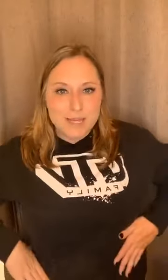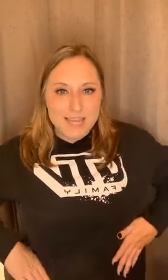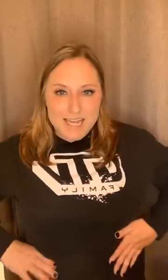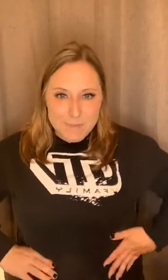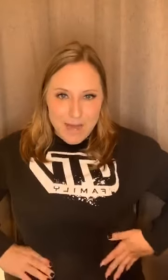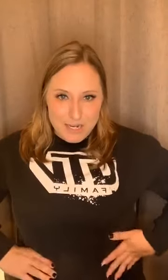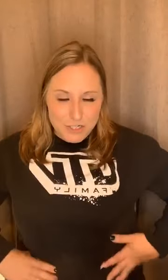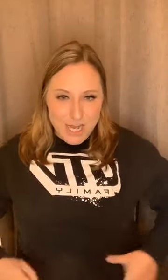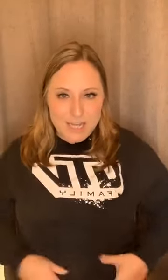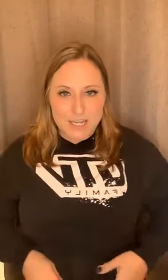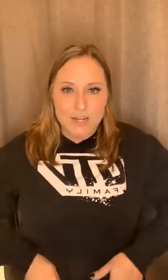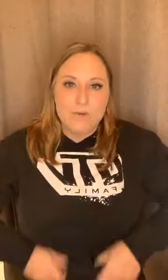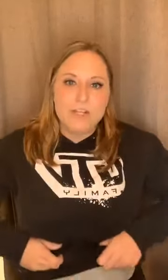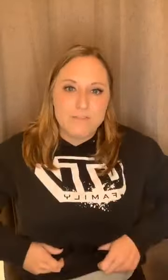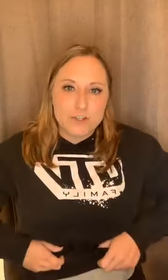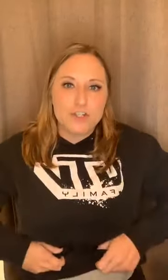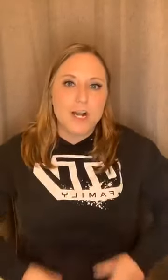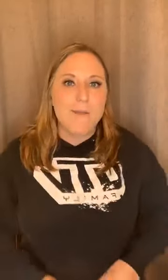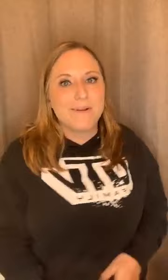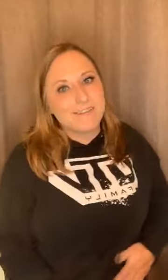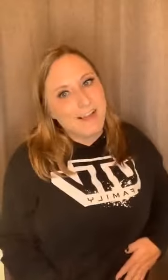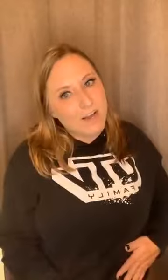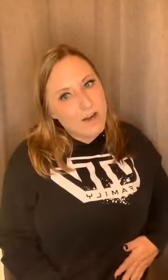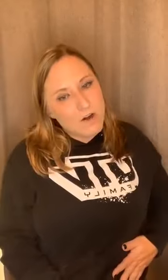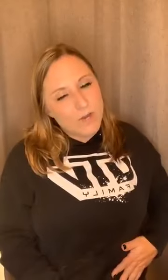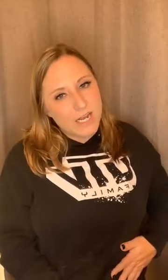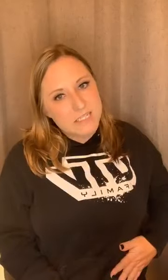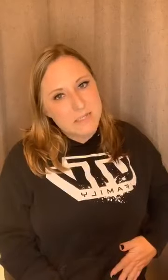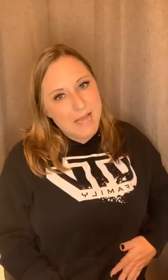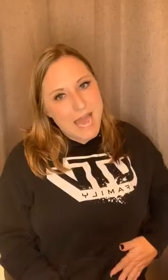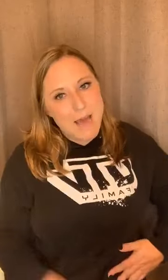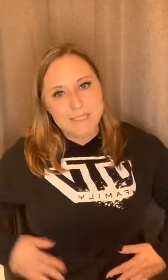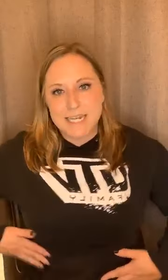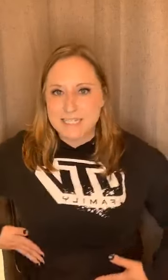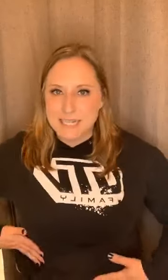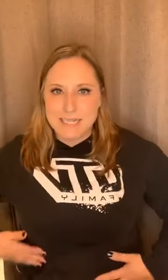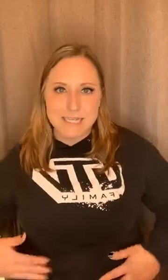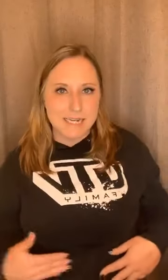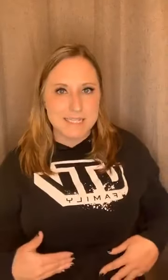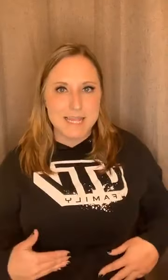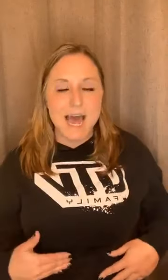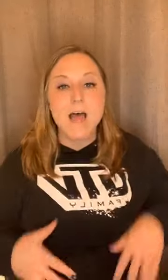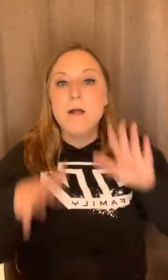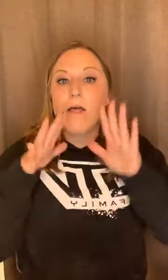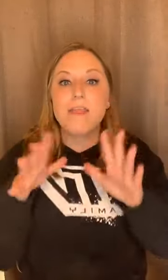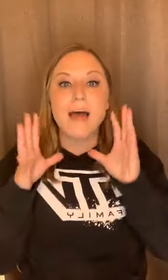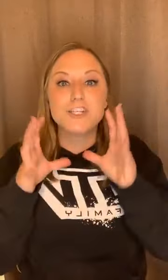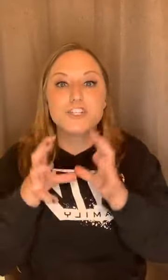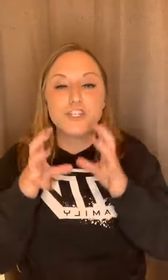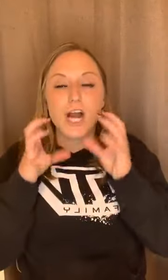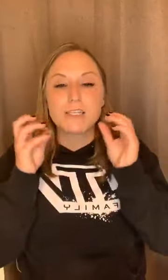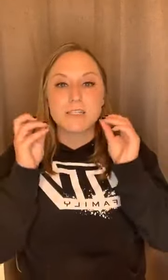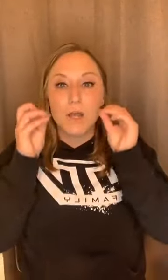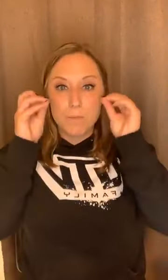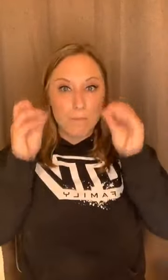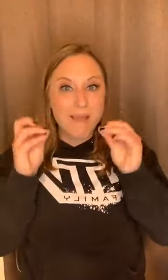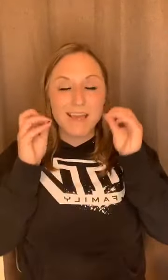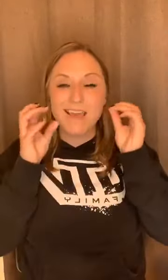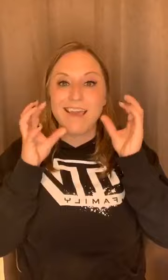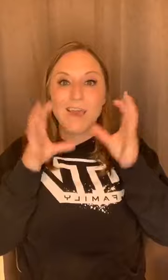like the body check. Like, you know, when you lift your shirt up and you're like, Oh, can I see my abs? Can I see this? Can I see that? That is just making it